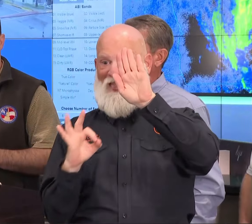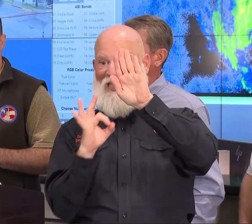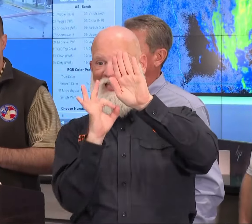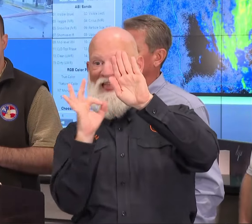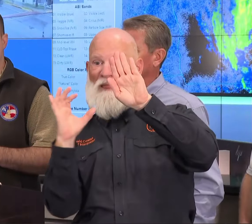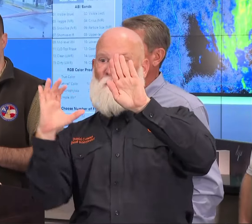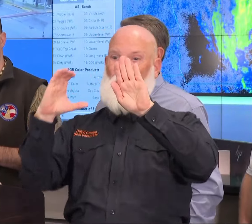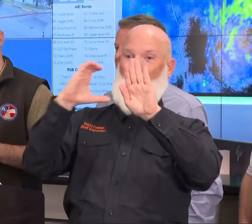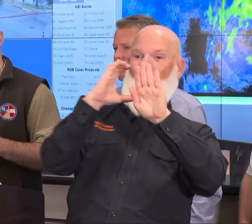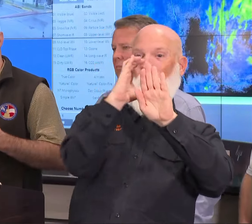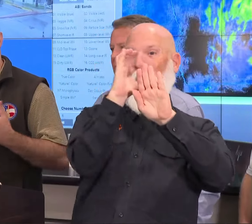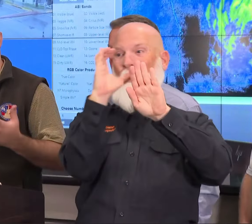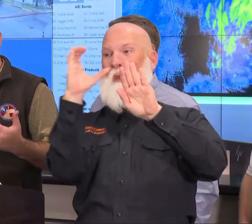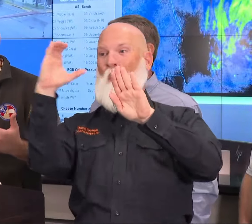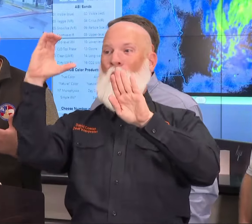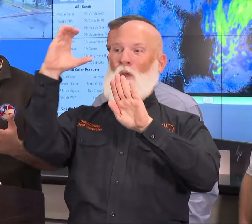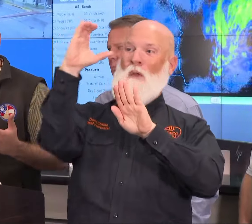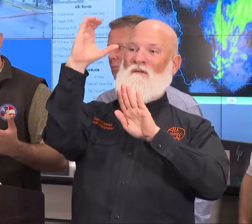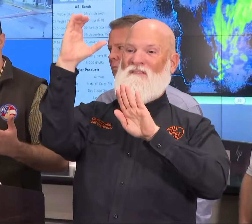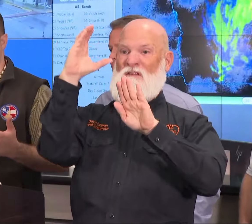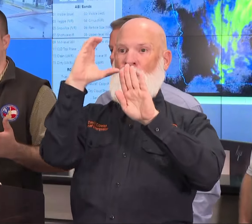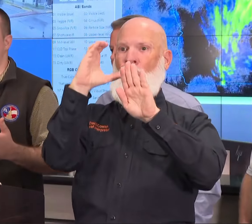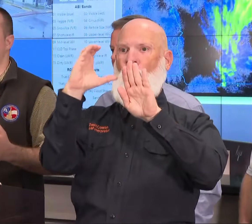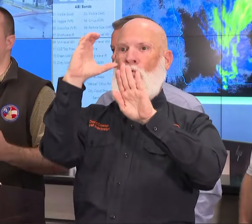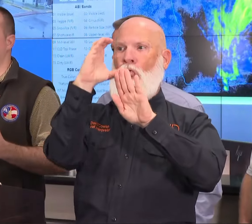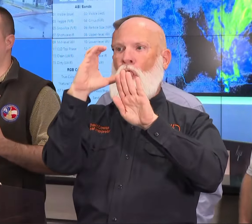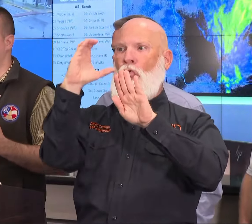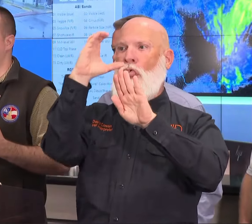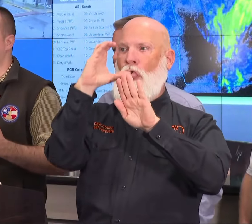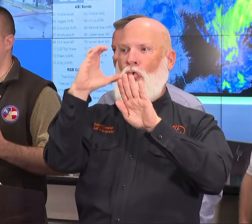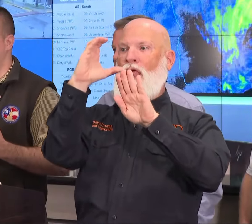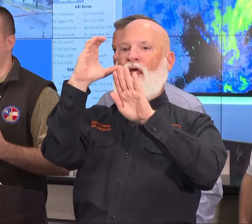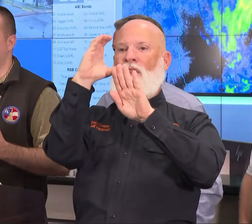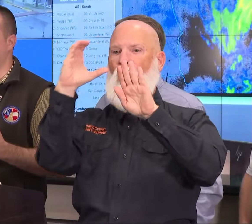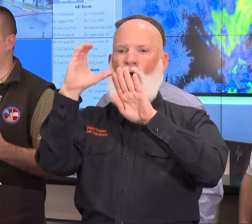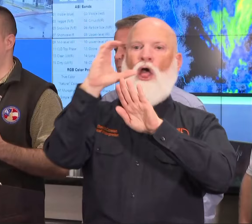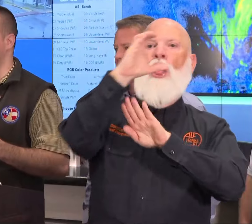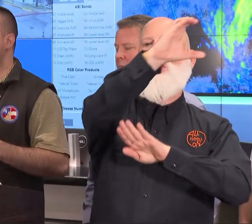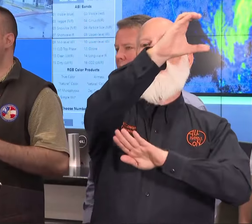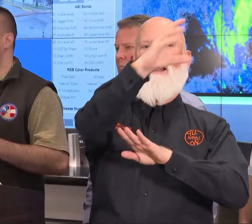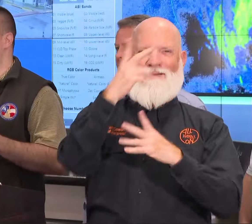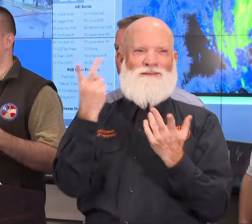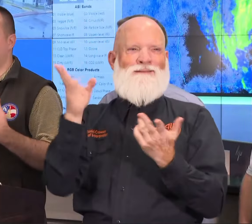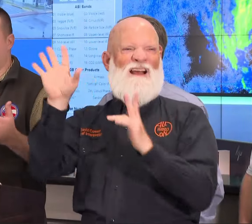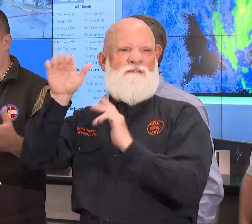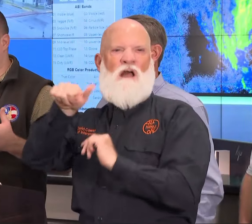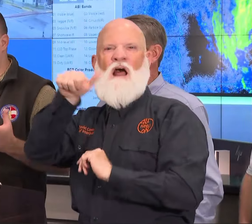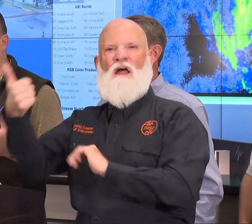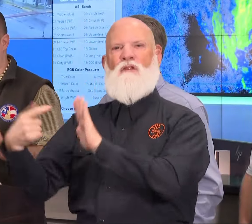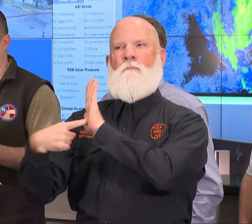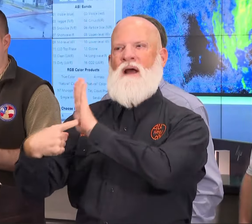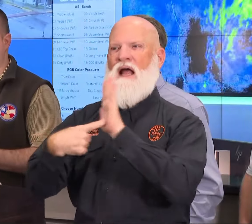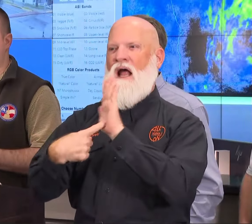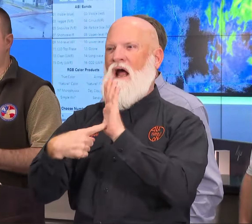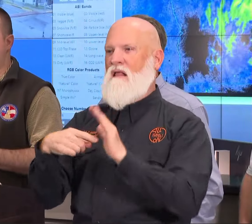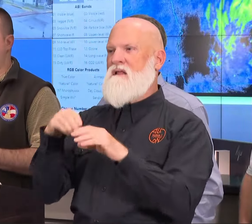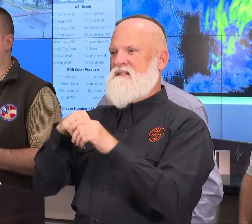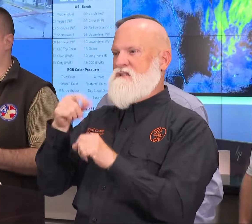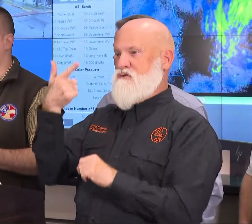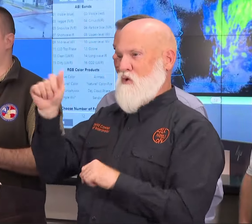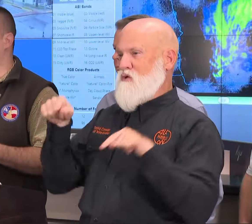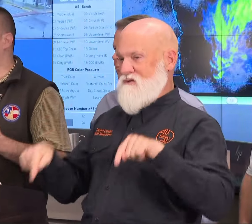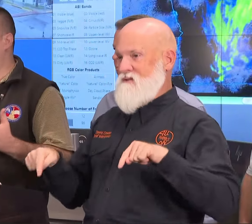Georgia, which would create a worst-case scenario for us where we could see another eight, nine inches of rain in and around the Savannah area.